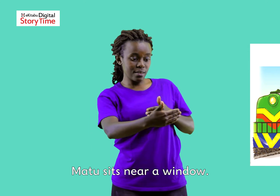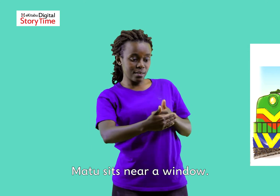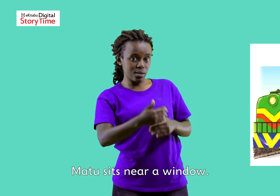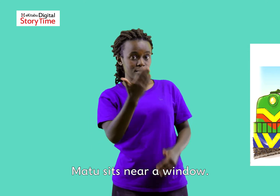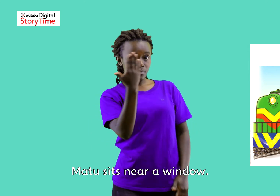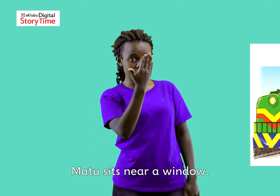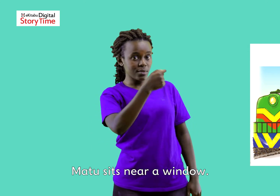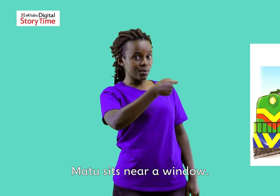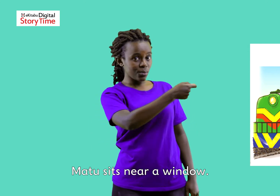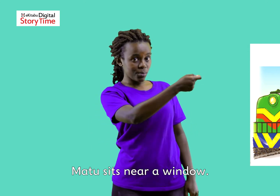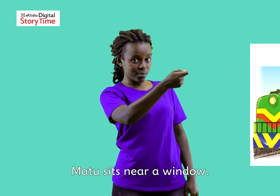Matu sits near a window.